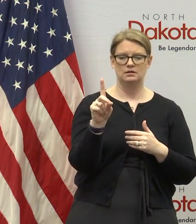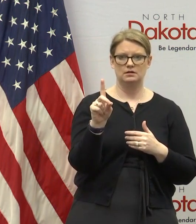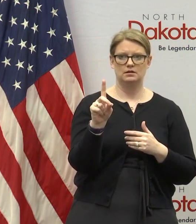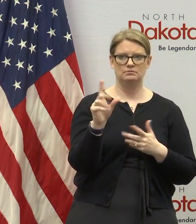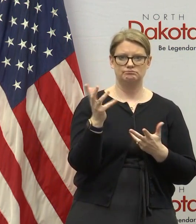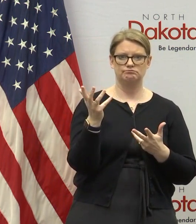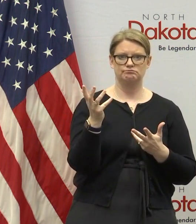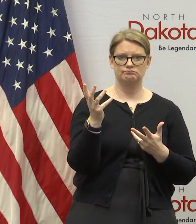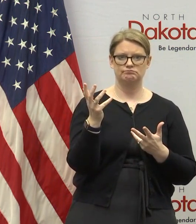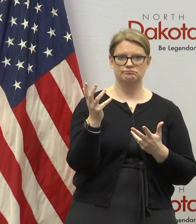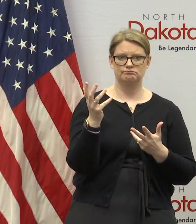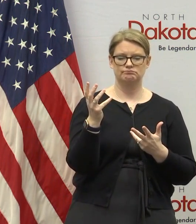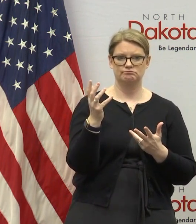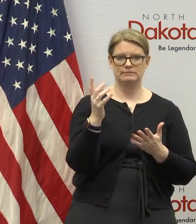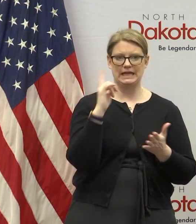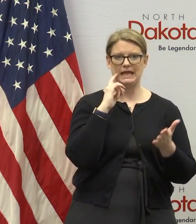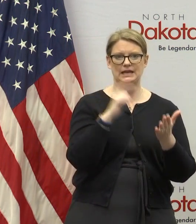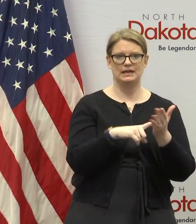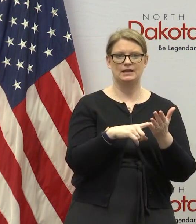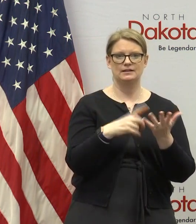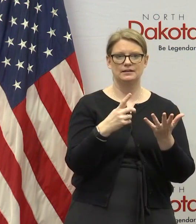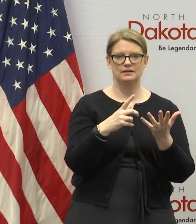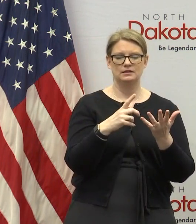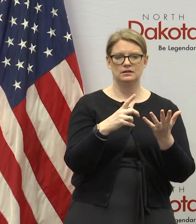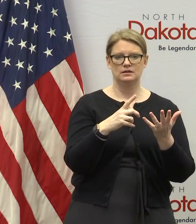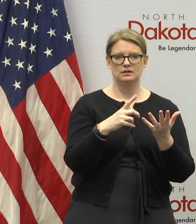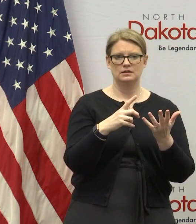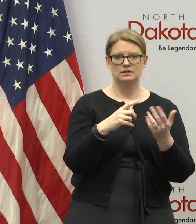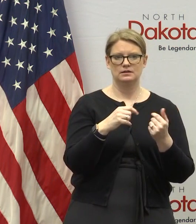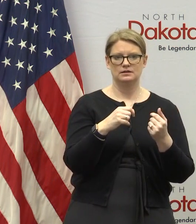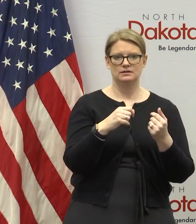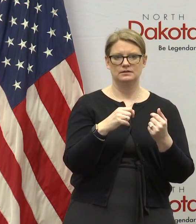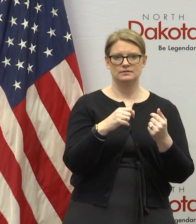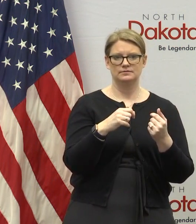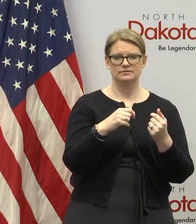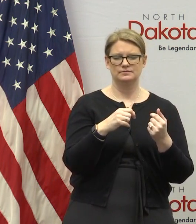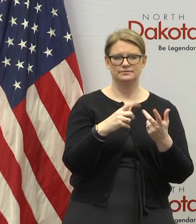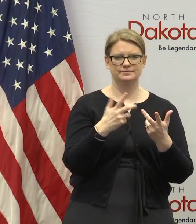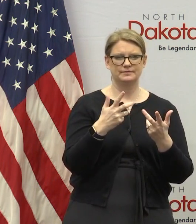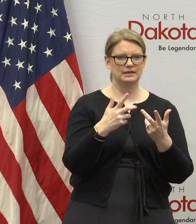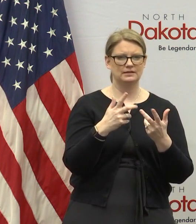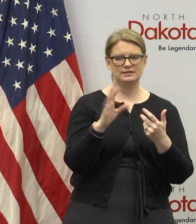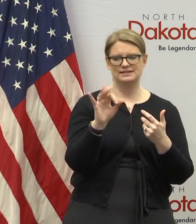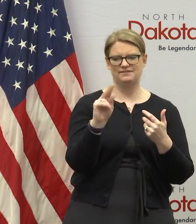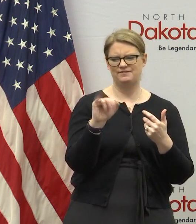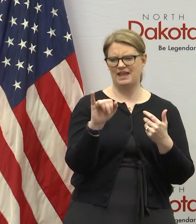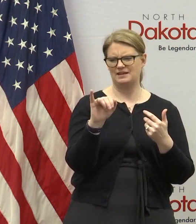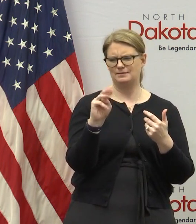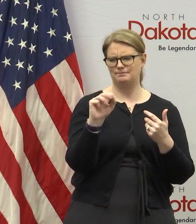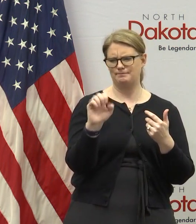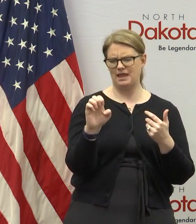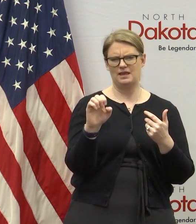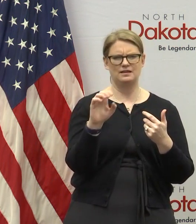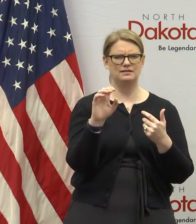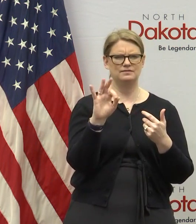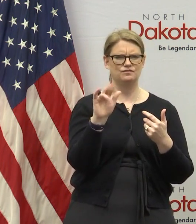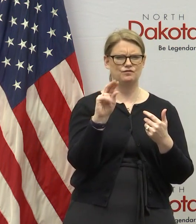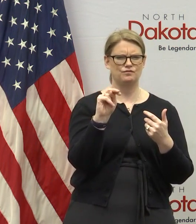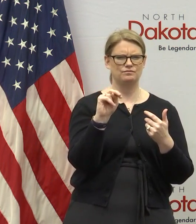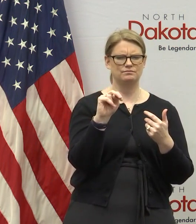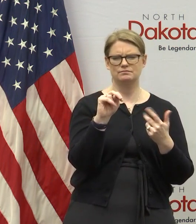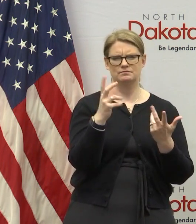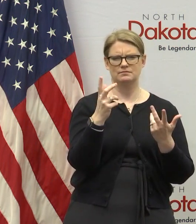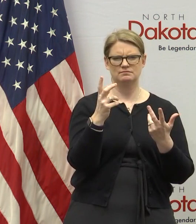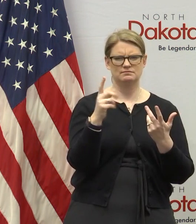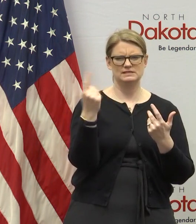uh had indicated that they were going to not be any uh and i don't know if it was you know fannie mae freddie mac hud whatever but on the federal